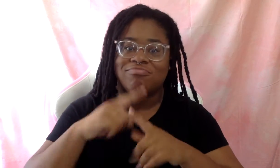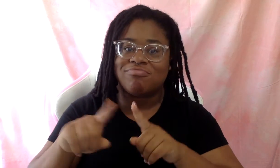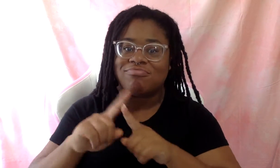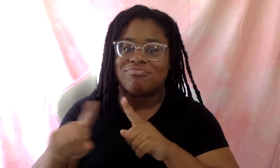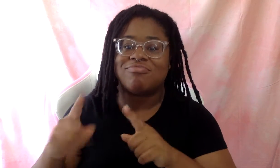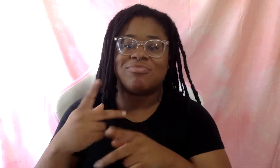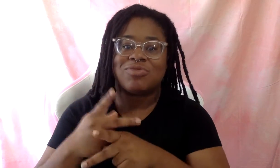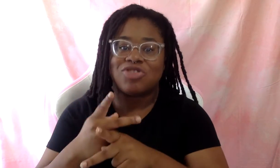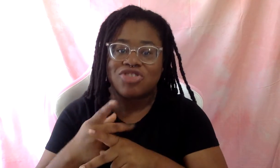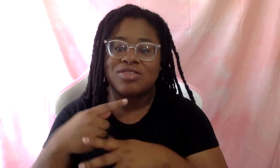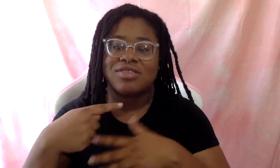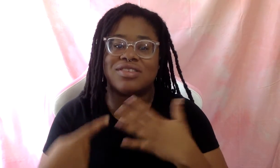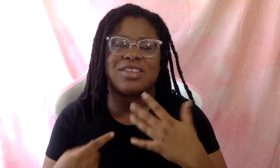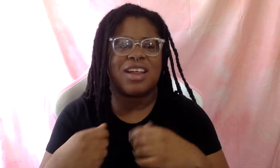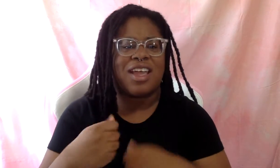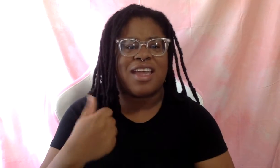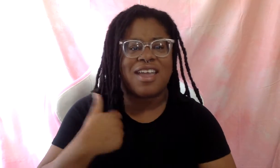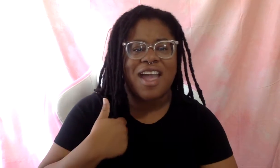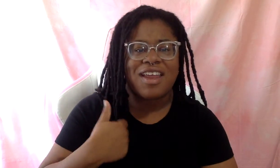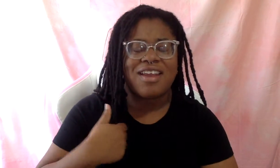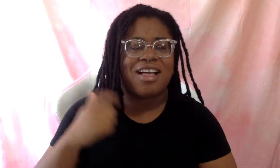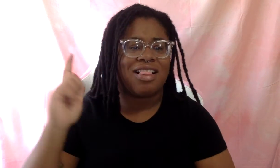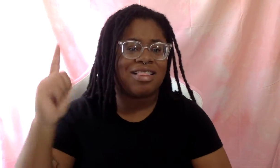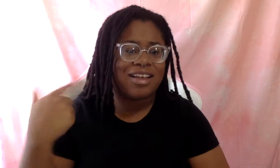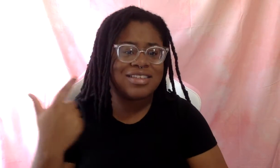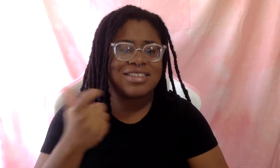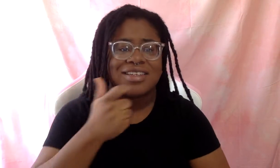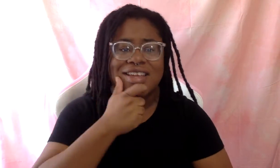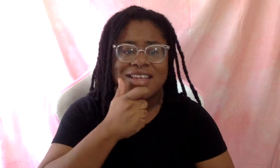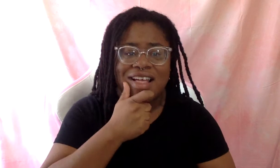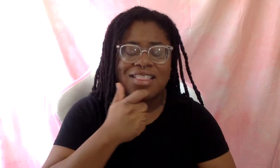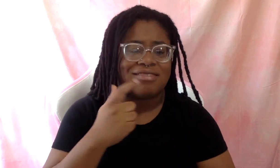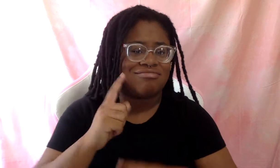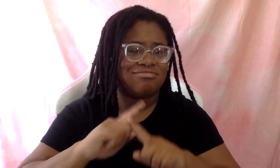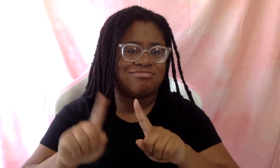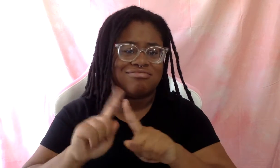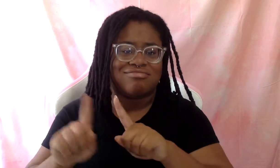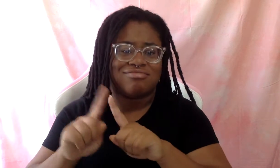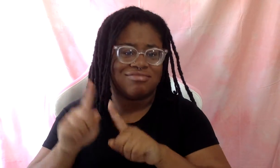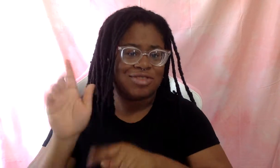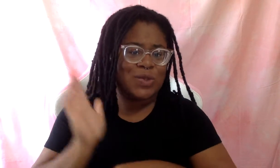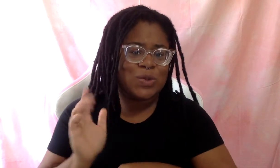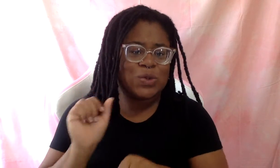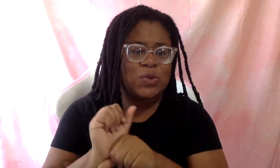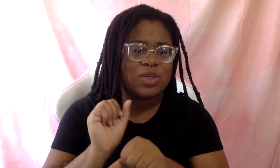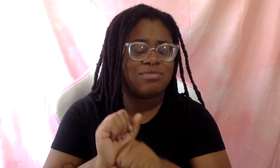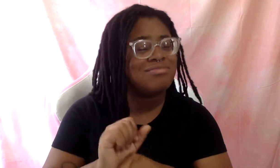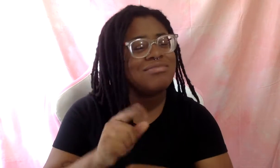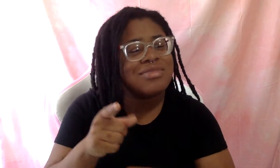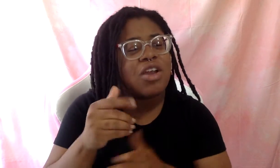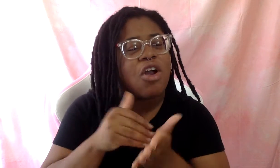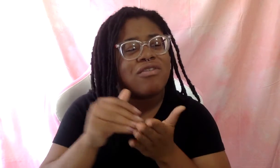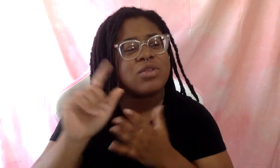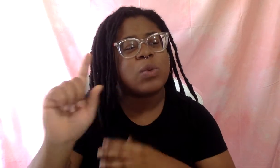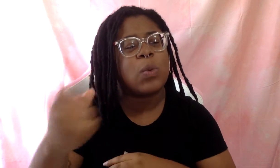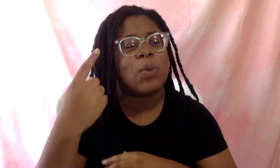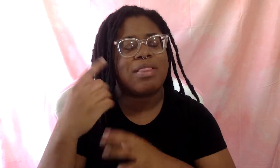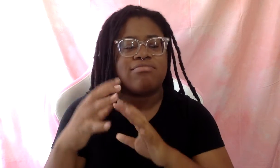States, Canada, and London, England. Often the only black intersectional person in the room, he